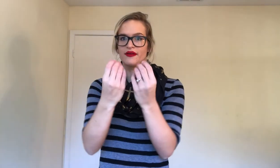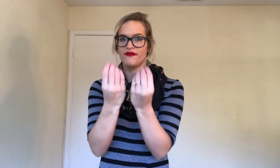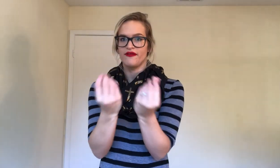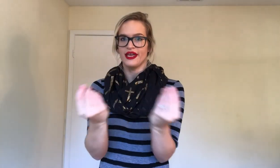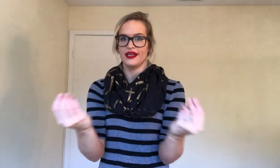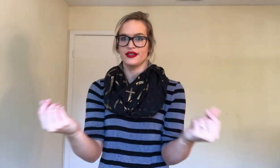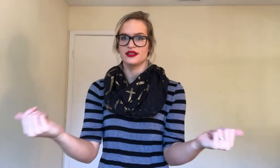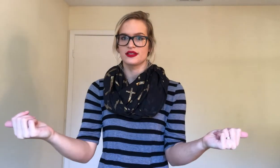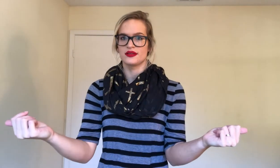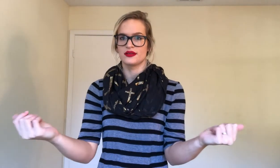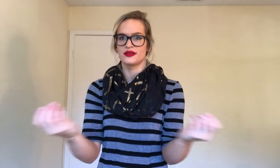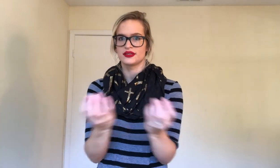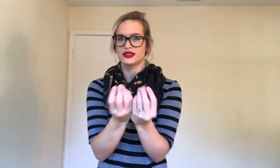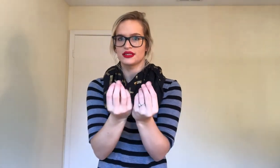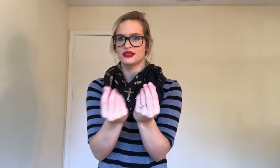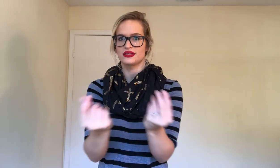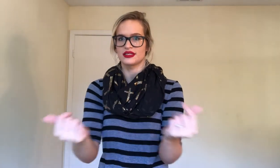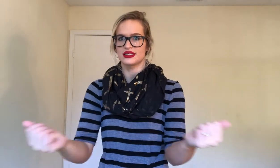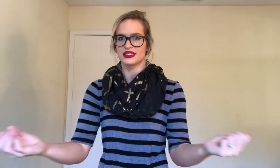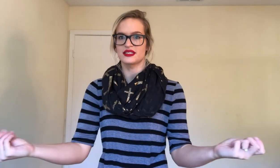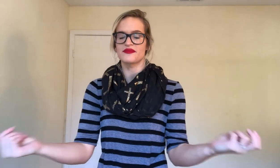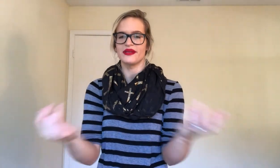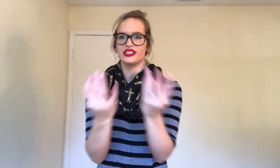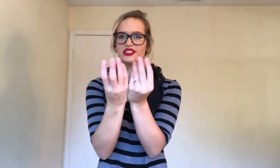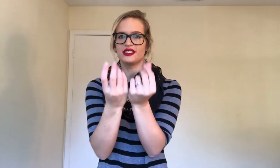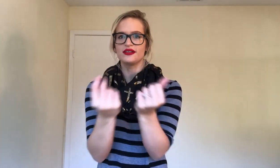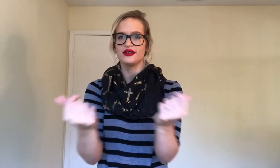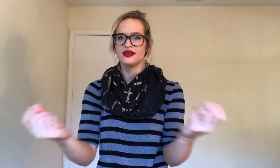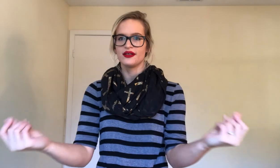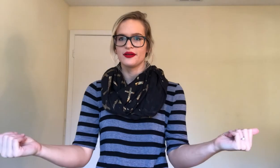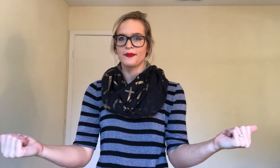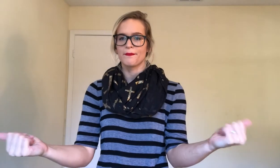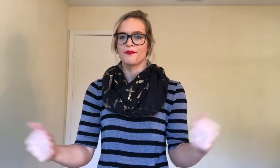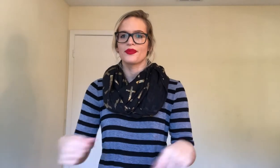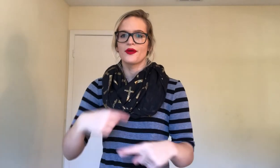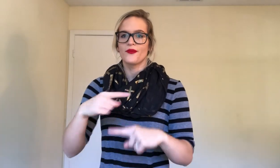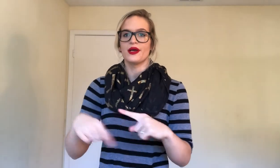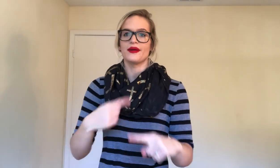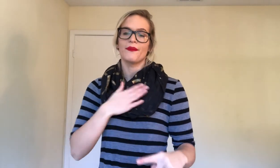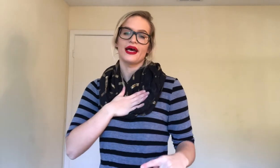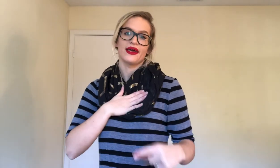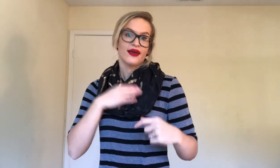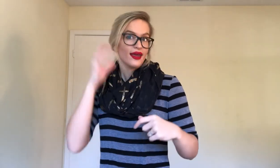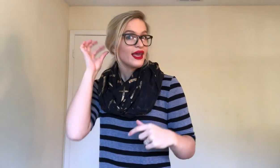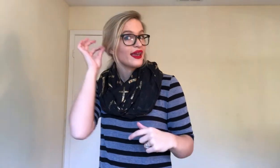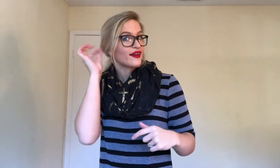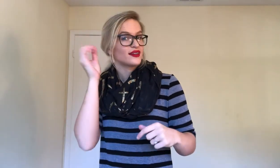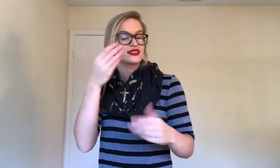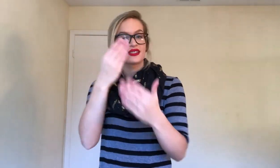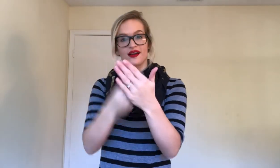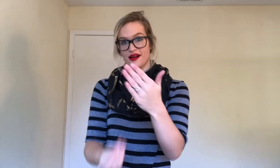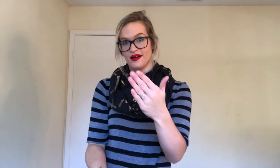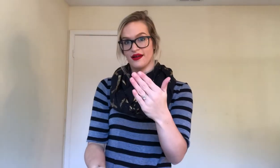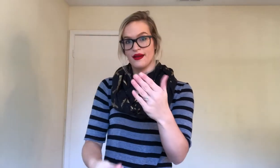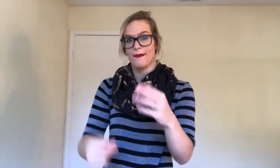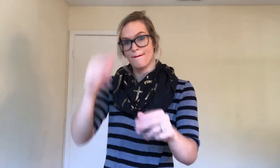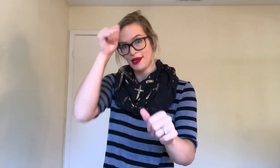Fades. So this is just a. Diminishing. When. My. Hair. Gone. My.